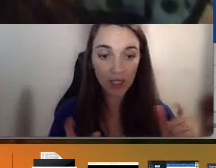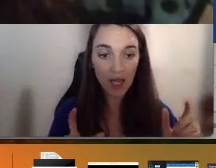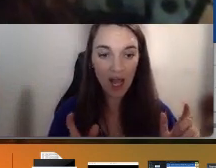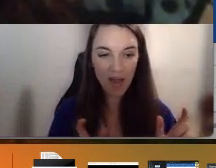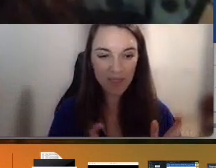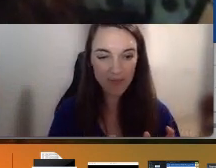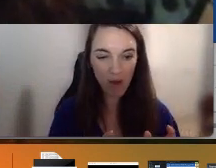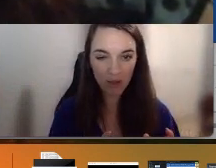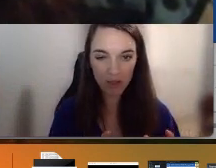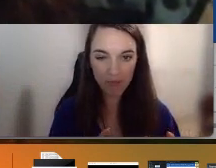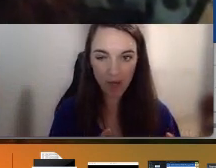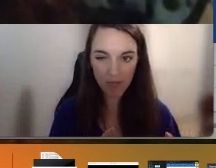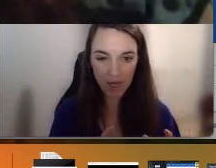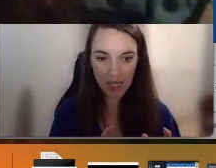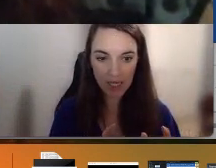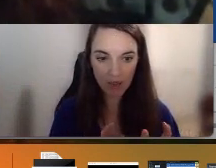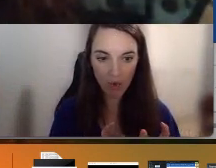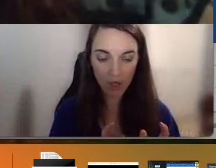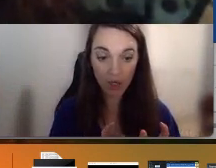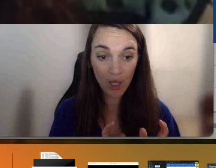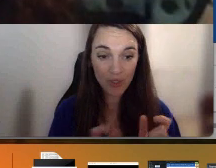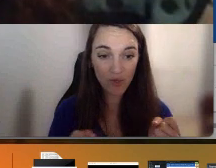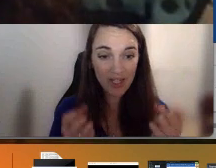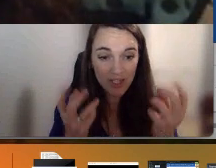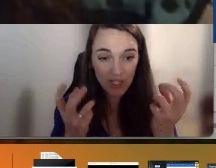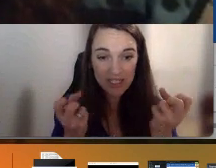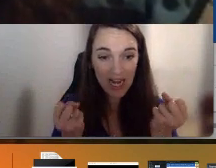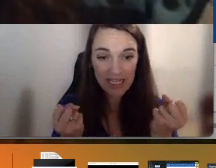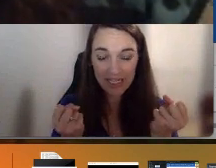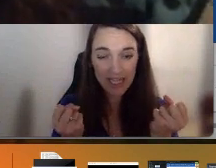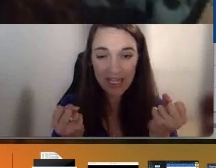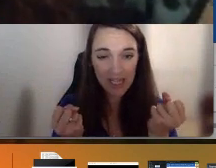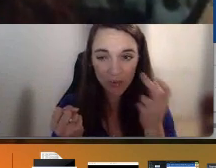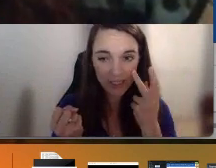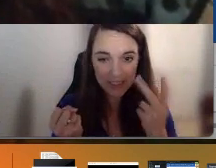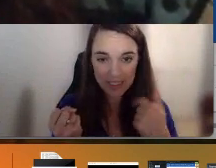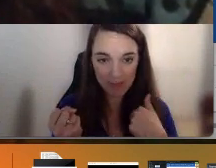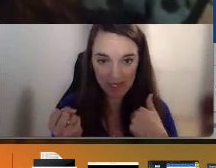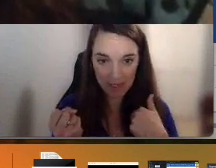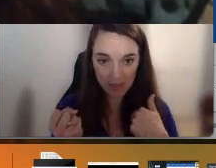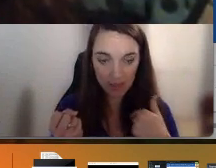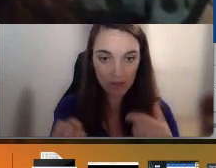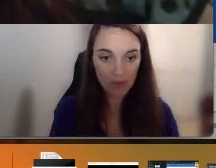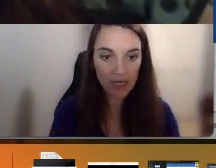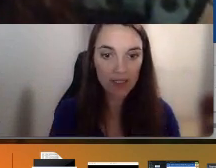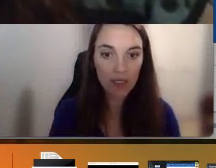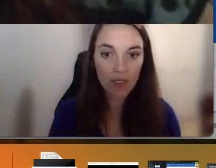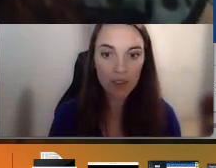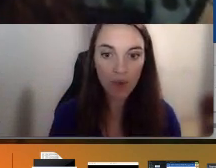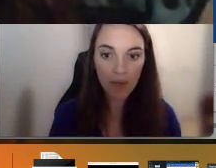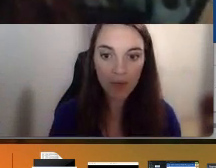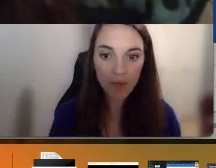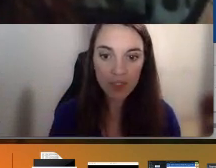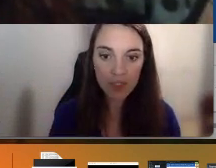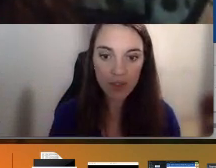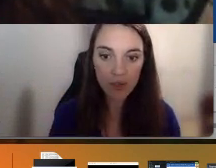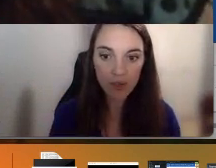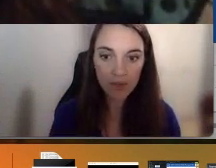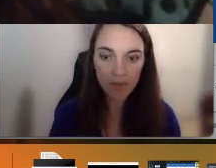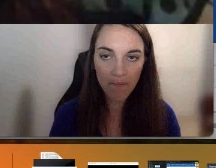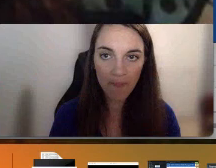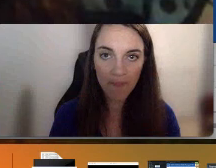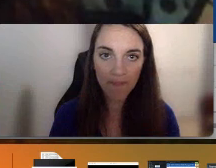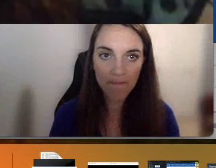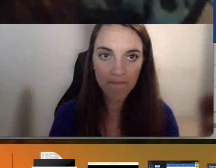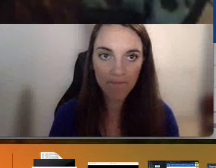teacher, I'm small in the bottom right hand corner. So if I start signing, they can't really see me, right? So what I'm going to do